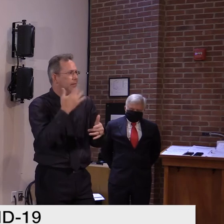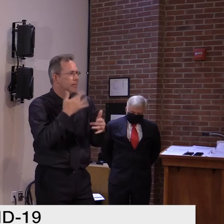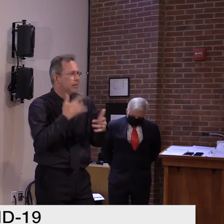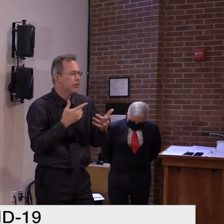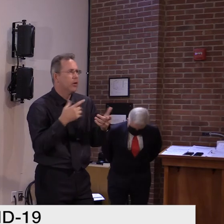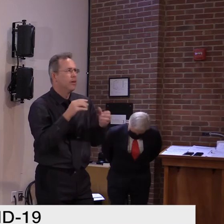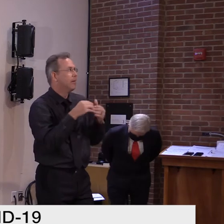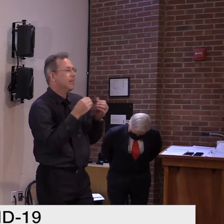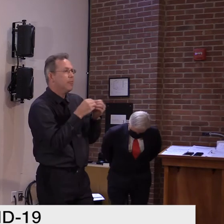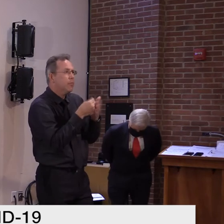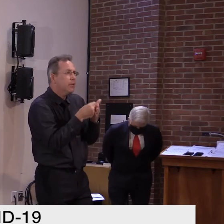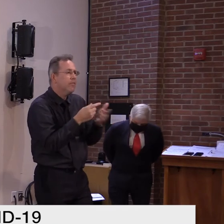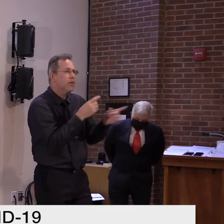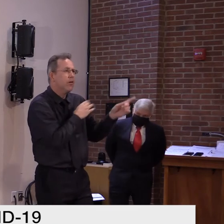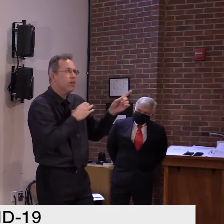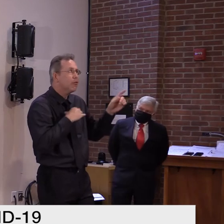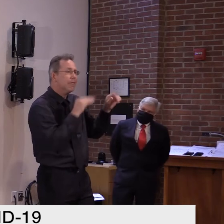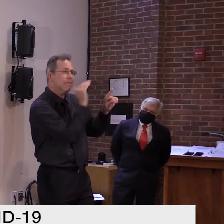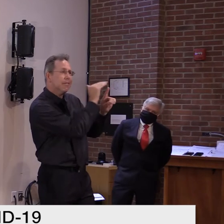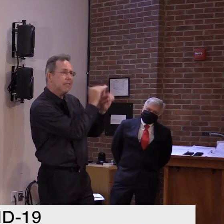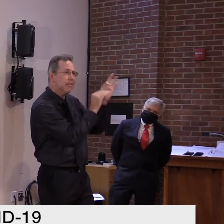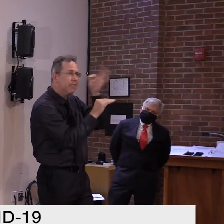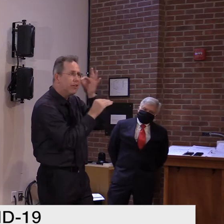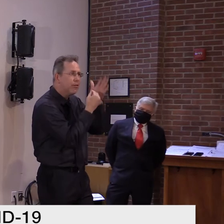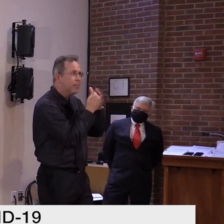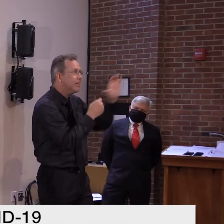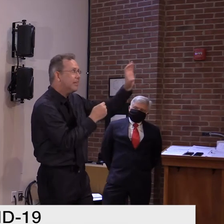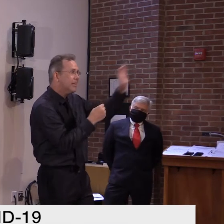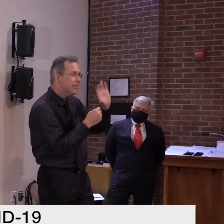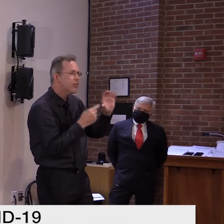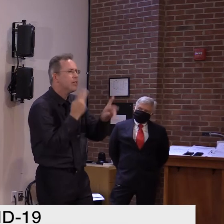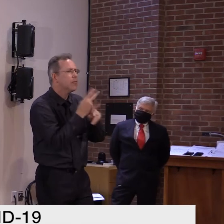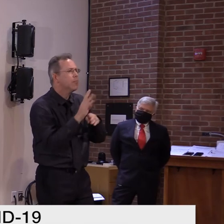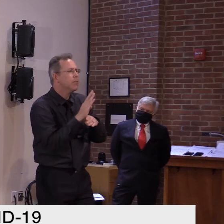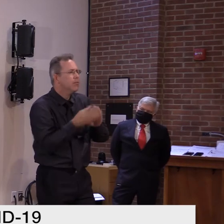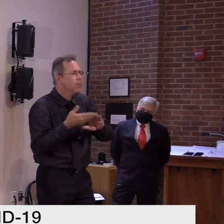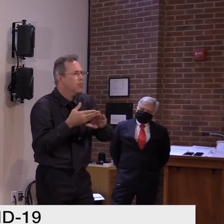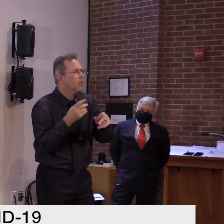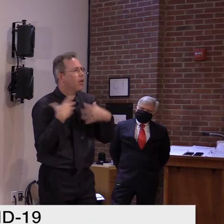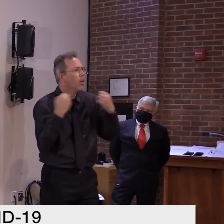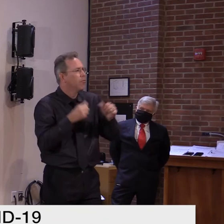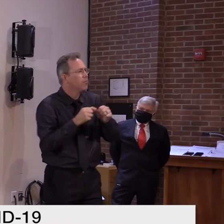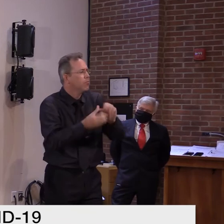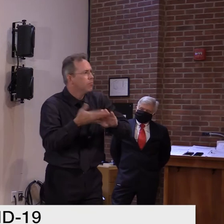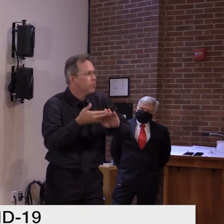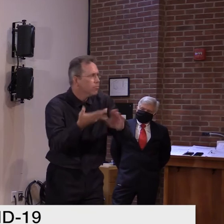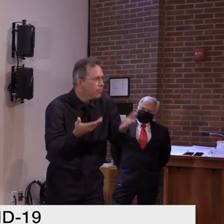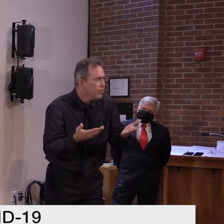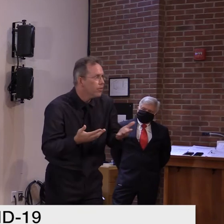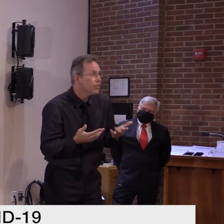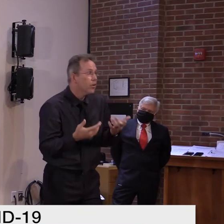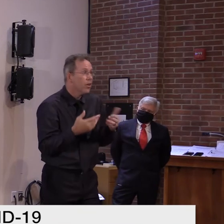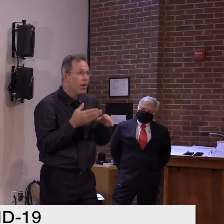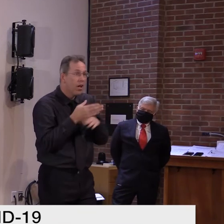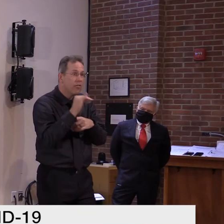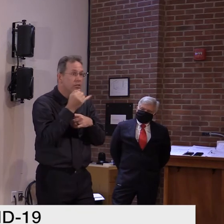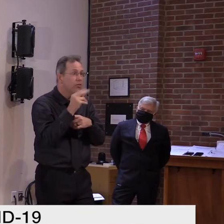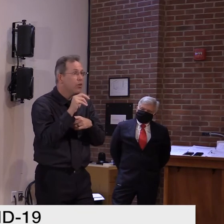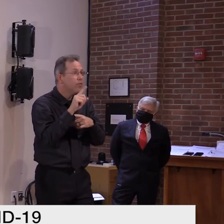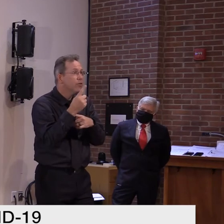both economically and from a health standpoint, uh, in the very near future. You know, after the first of the year. And that's,